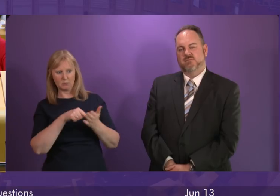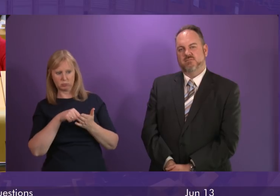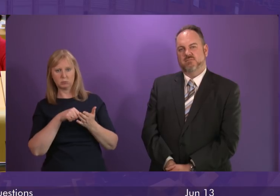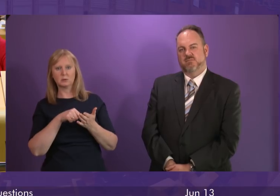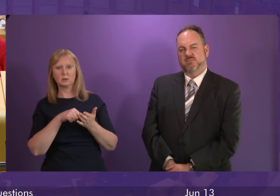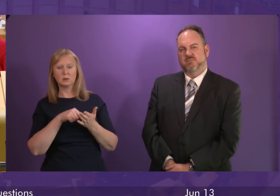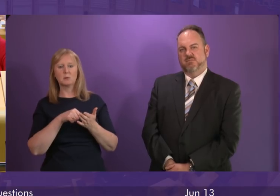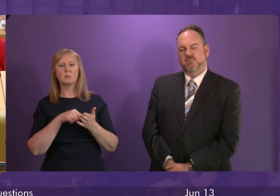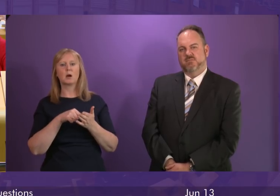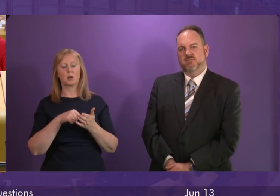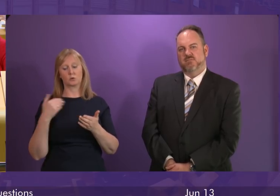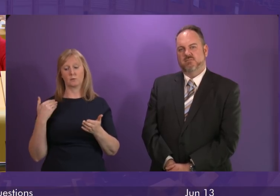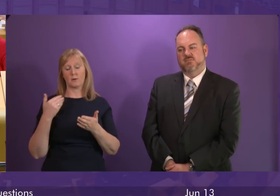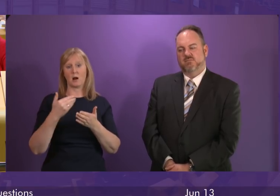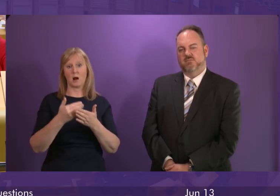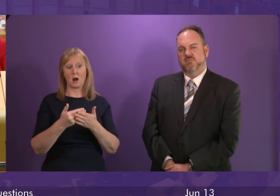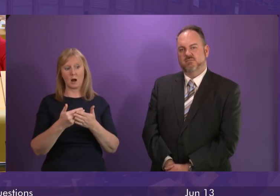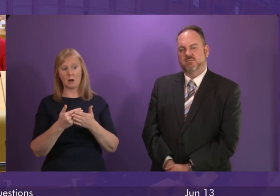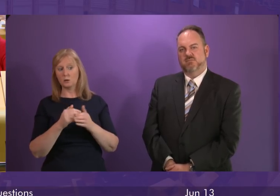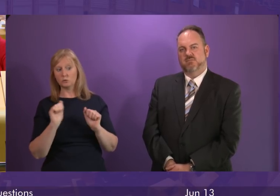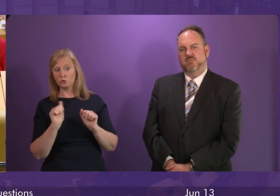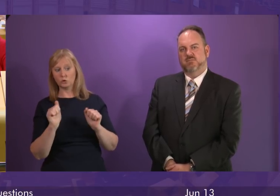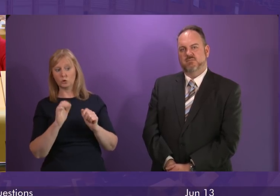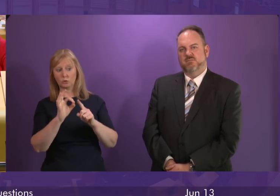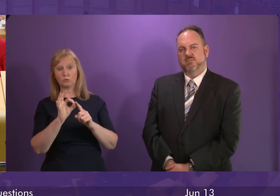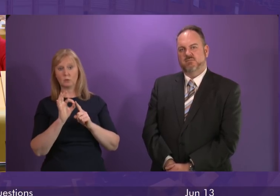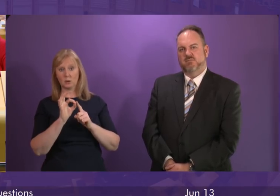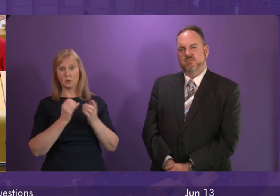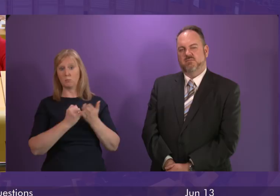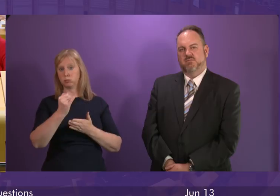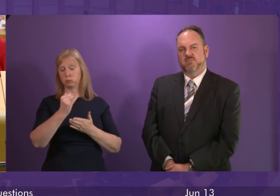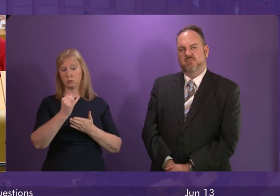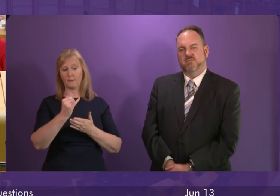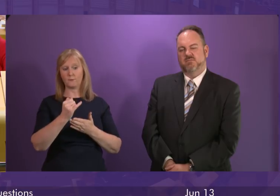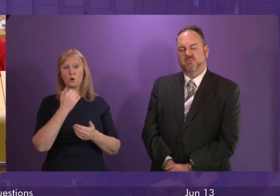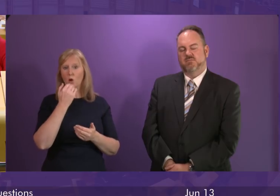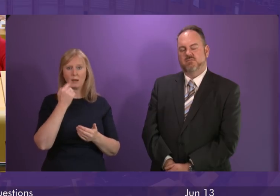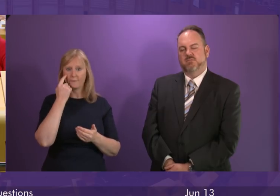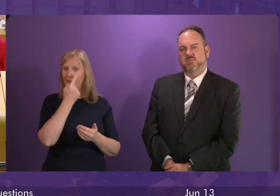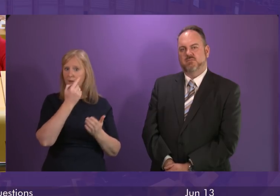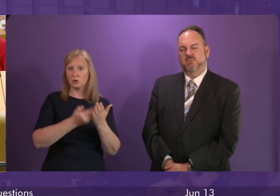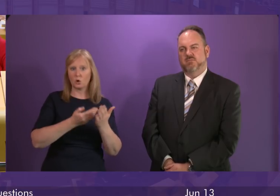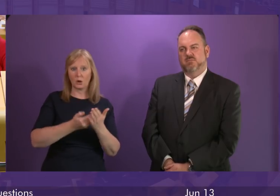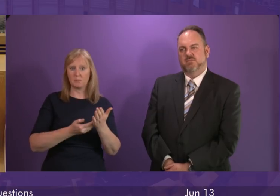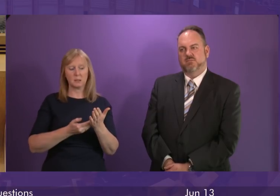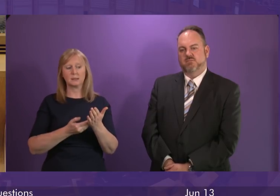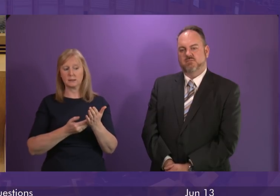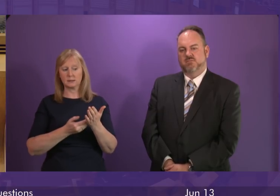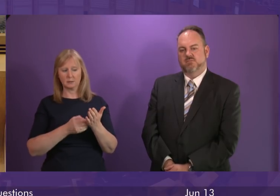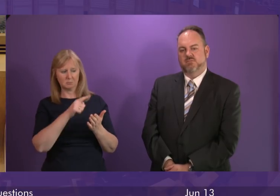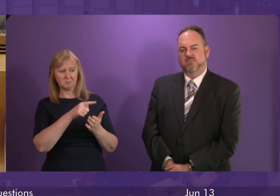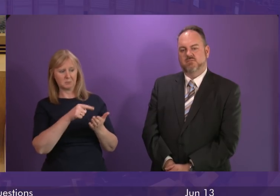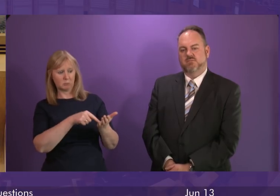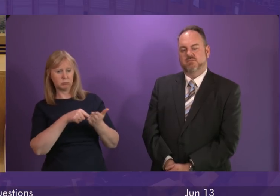but my understanding is that so far no application has been refused for lack of documentation. Joanne Lamont is giving me different